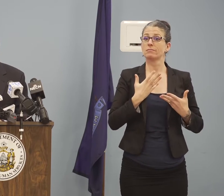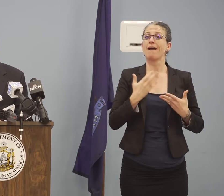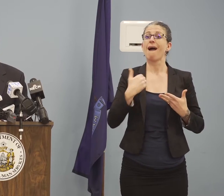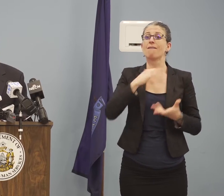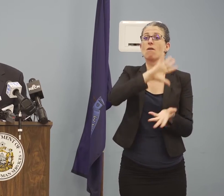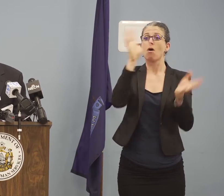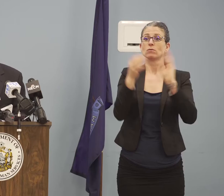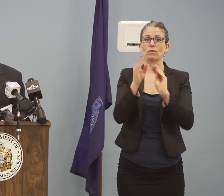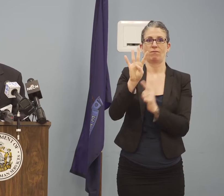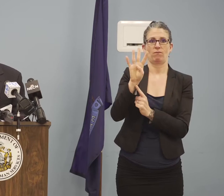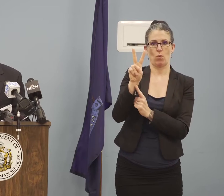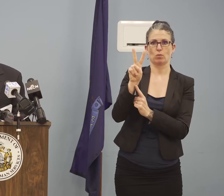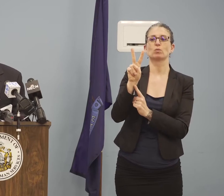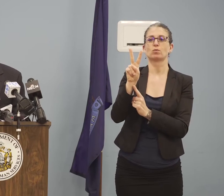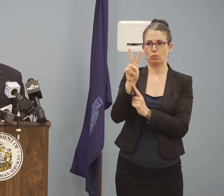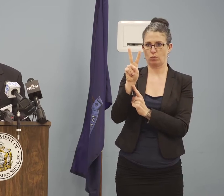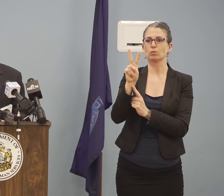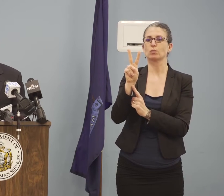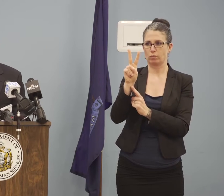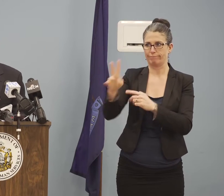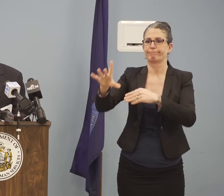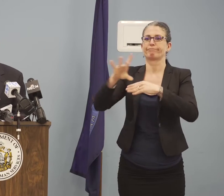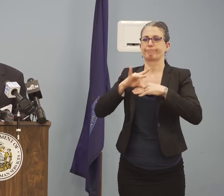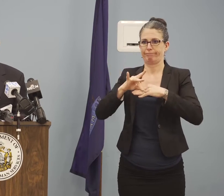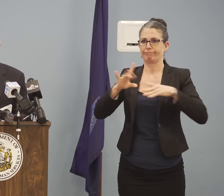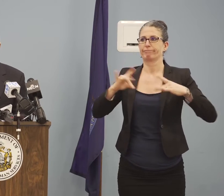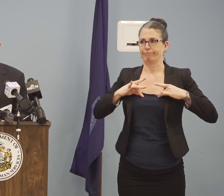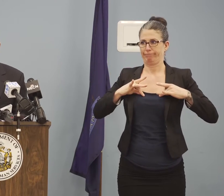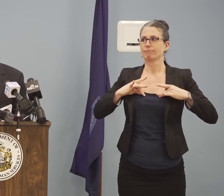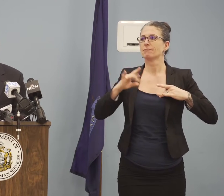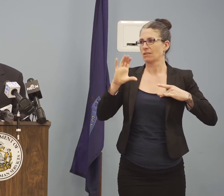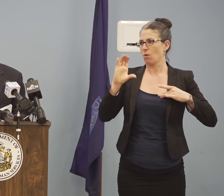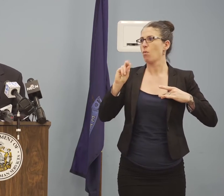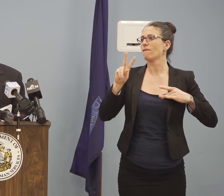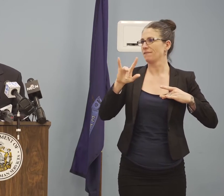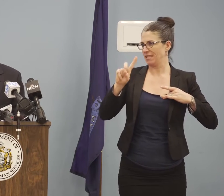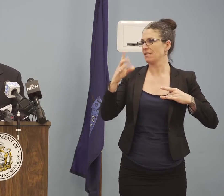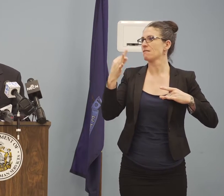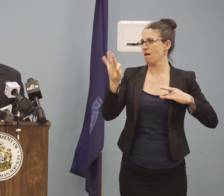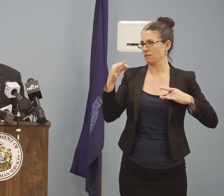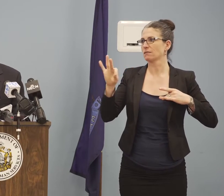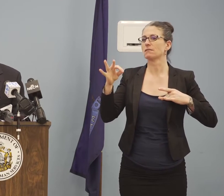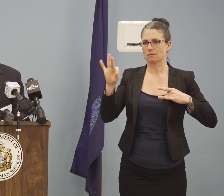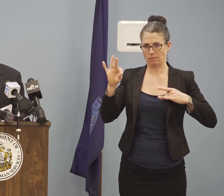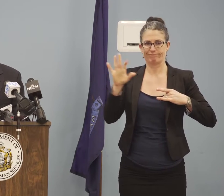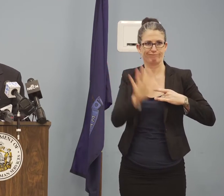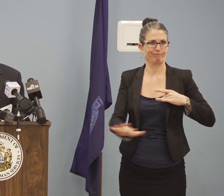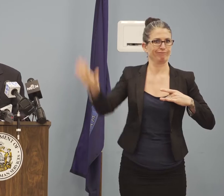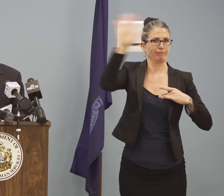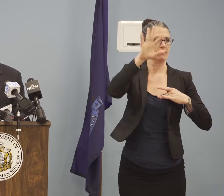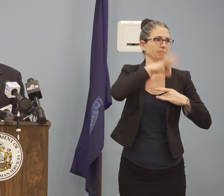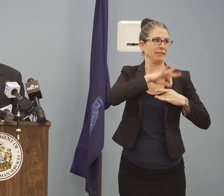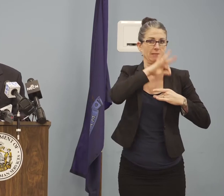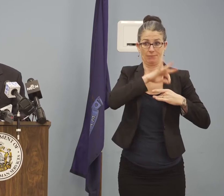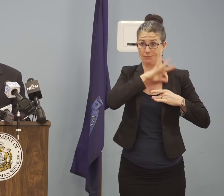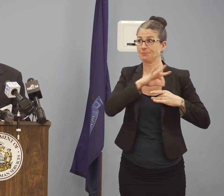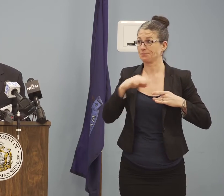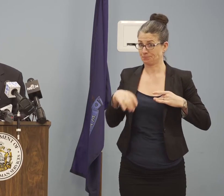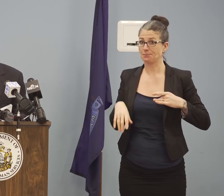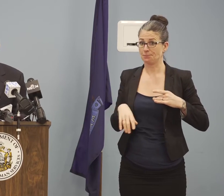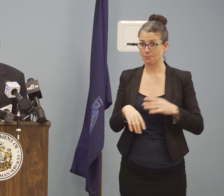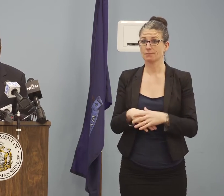cases of COVID-19 across the state. That includes an increase in 14 cases